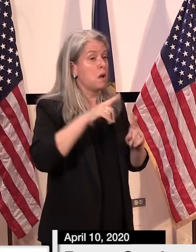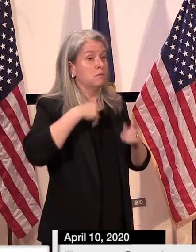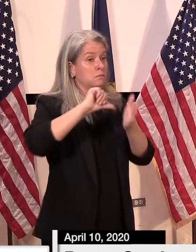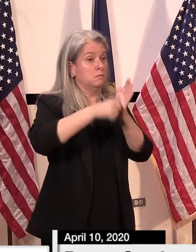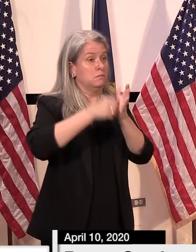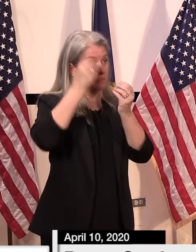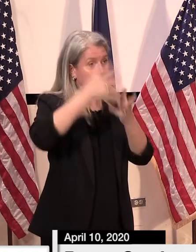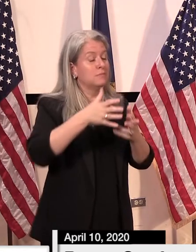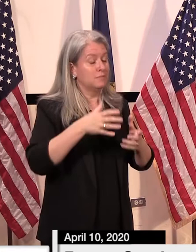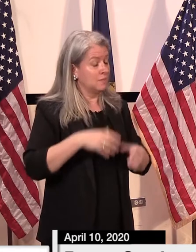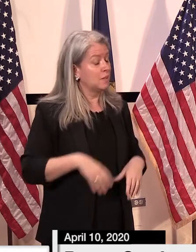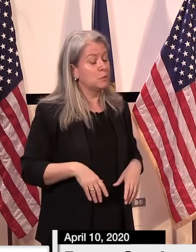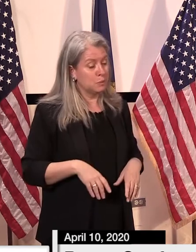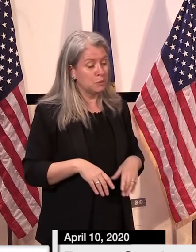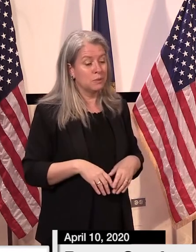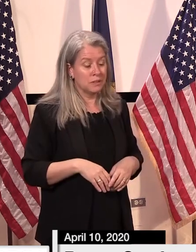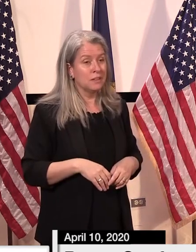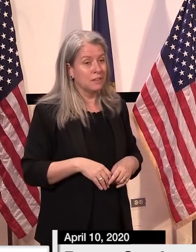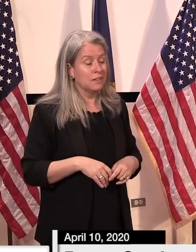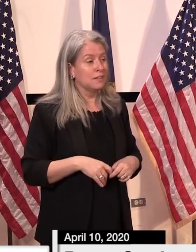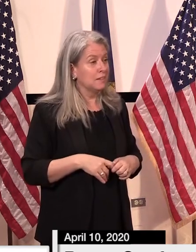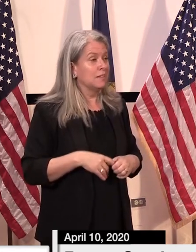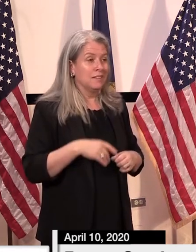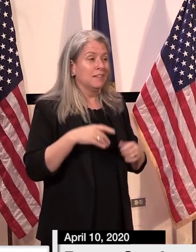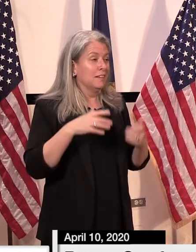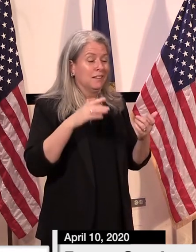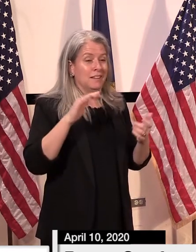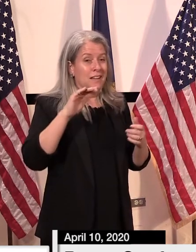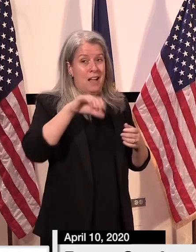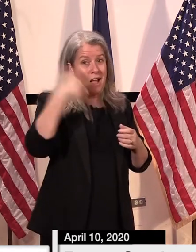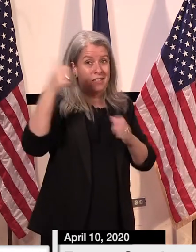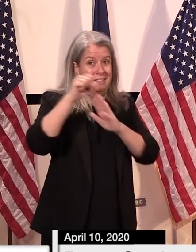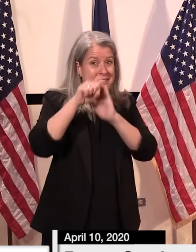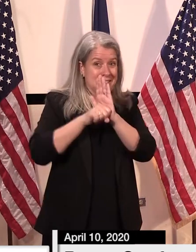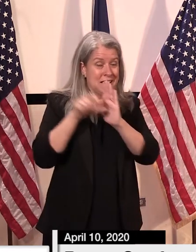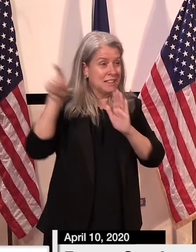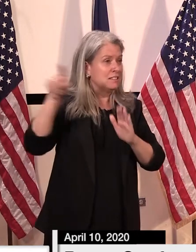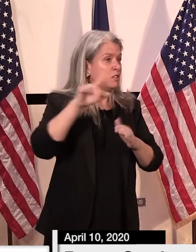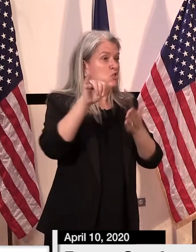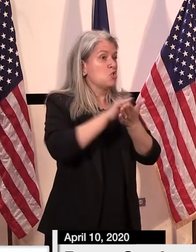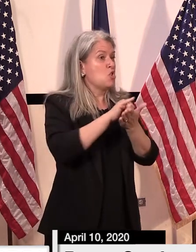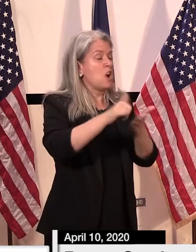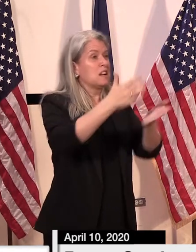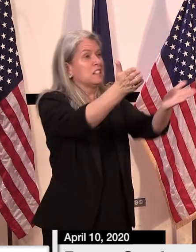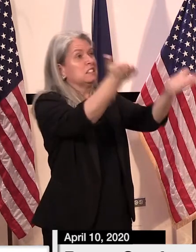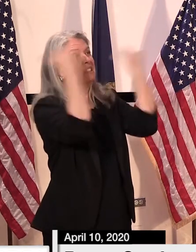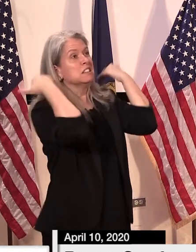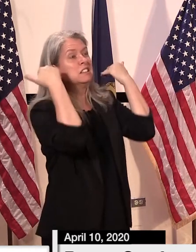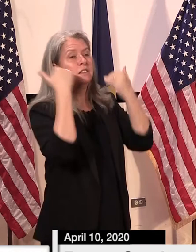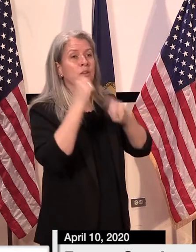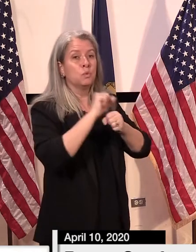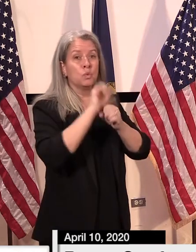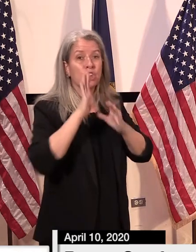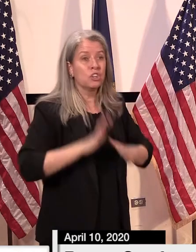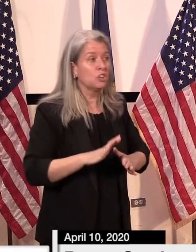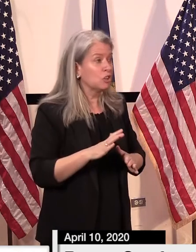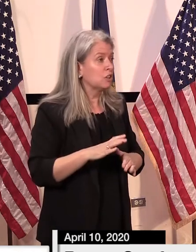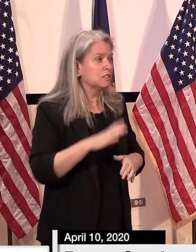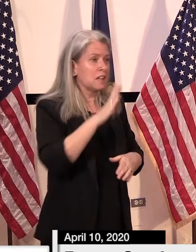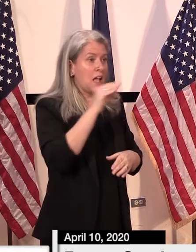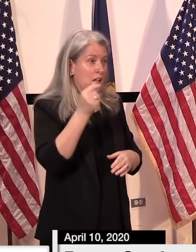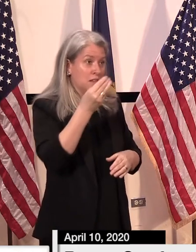that there's a lot of competing interests uh out there in our neighboring states new york has put out a plea and uh and and quite